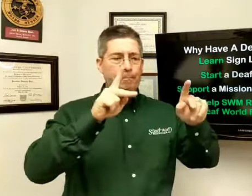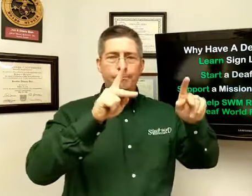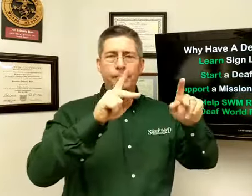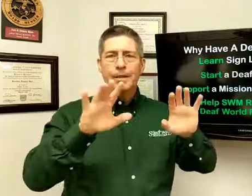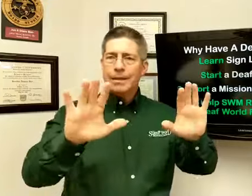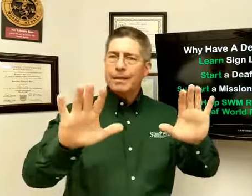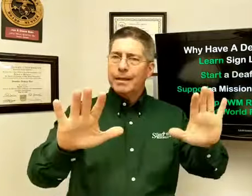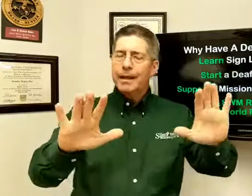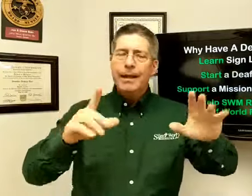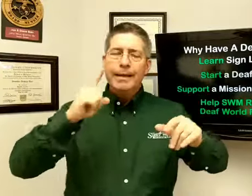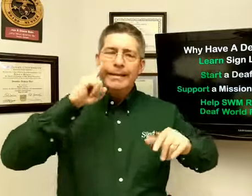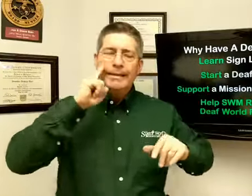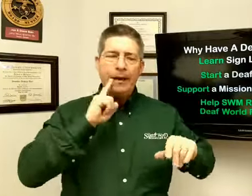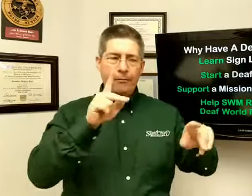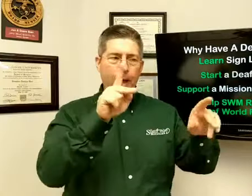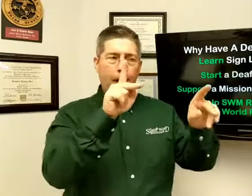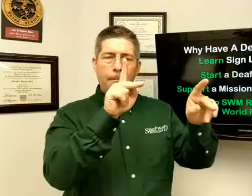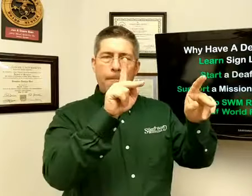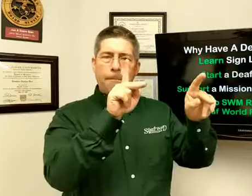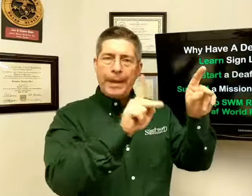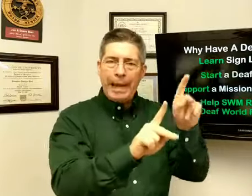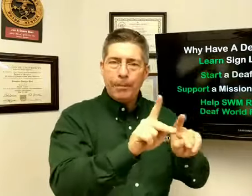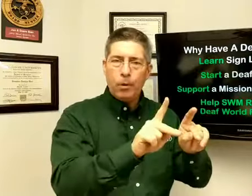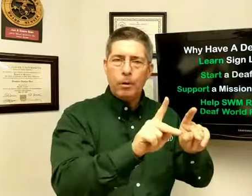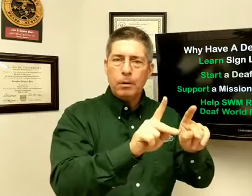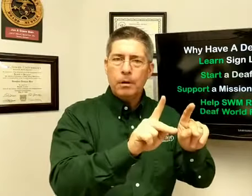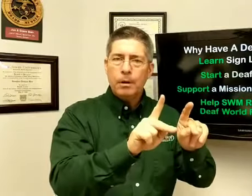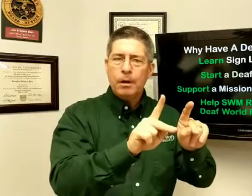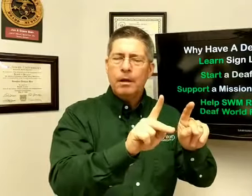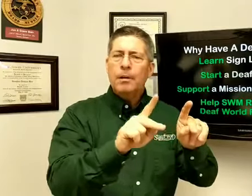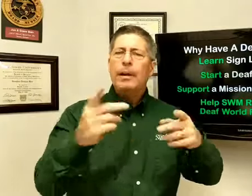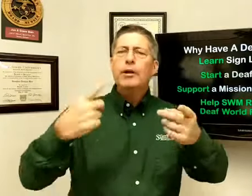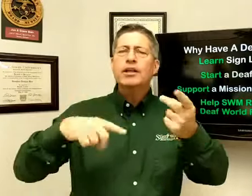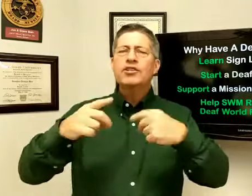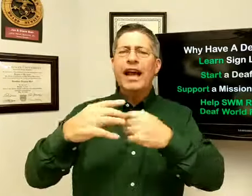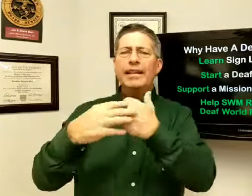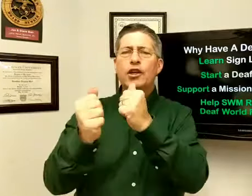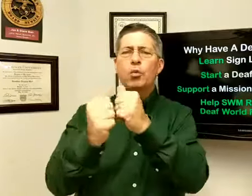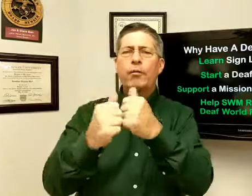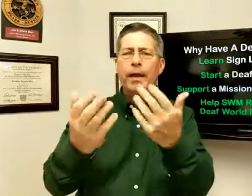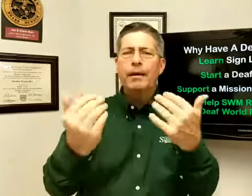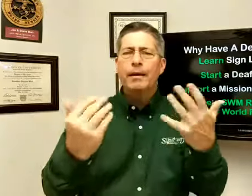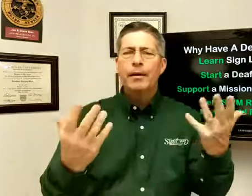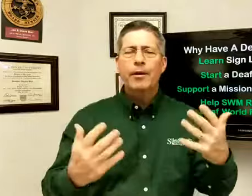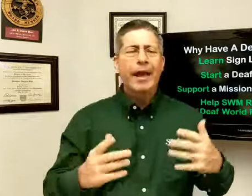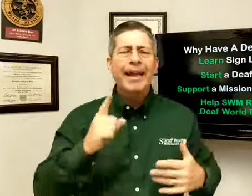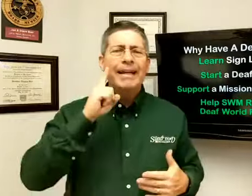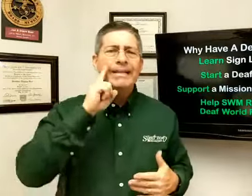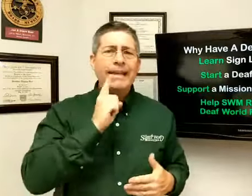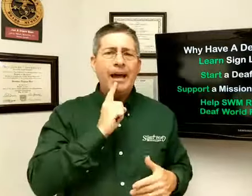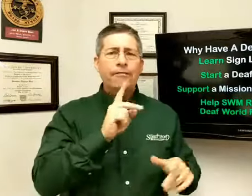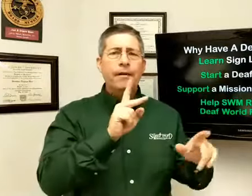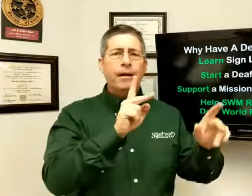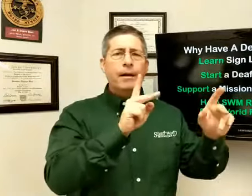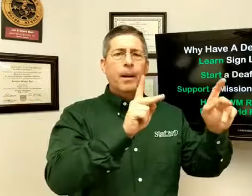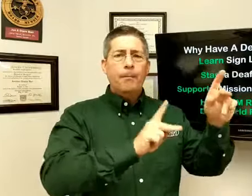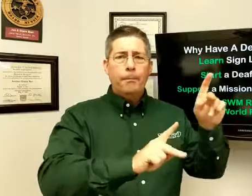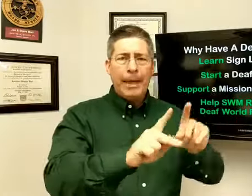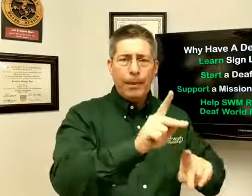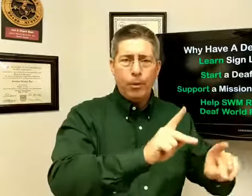deaf people. Maybe you could sign this with me. Okay. Deaf people.